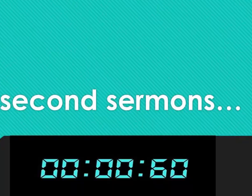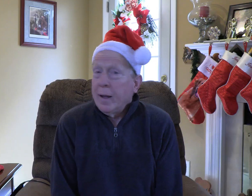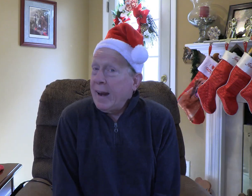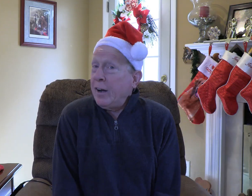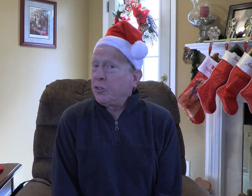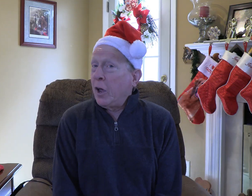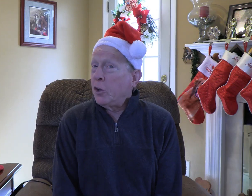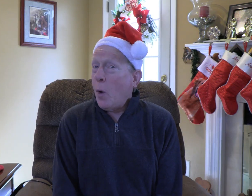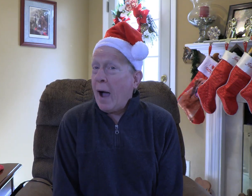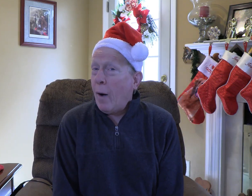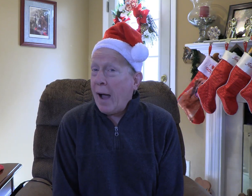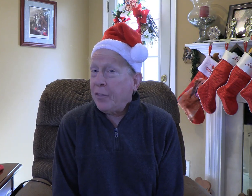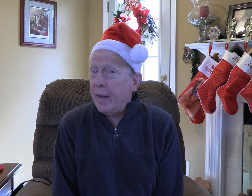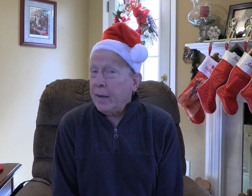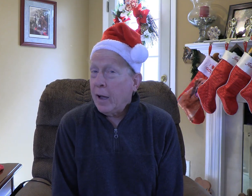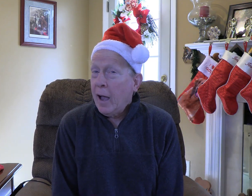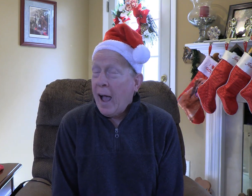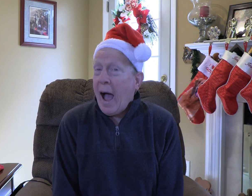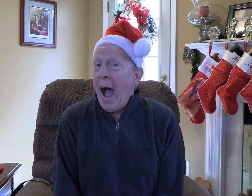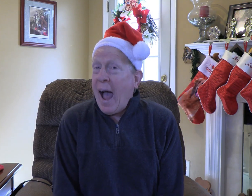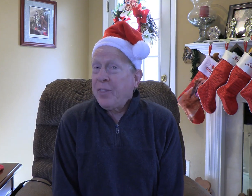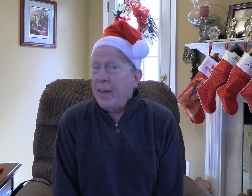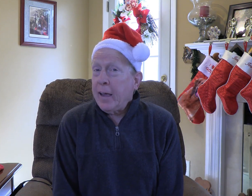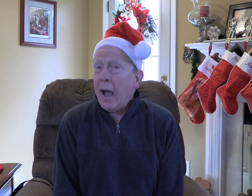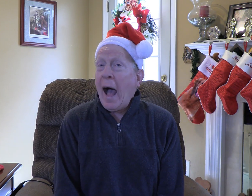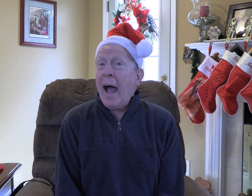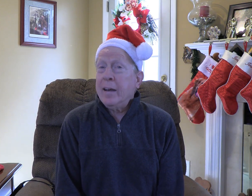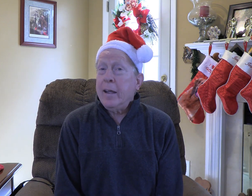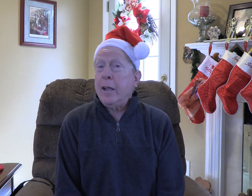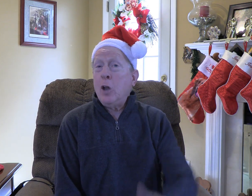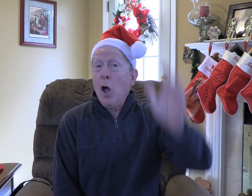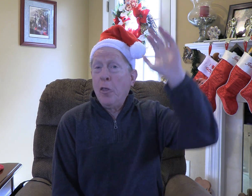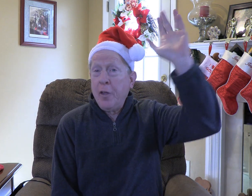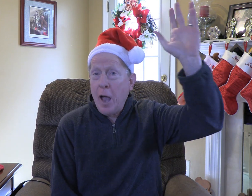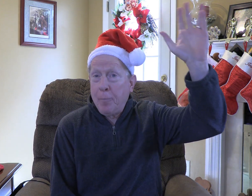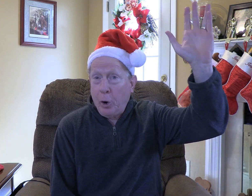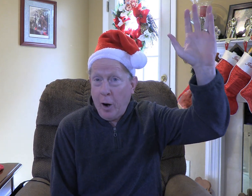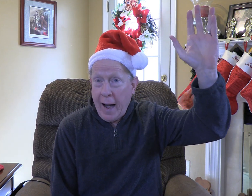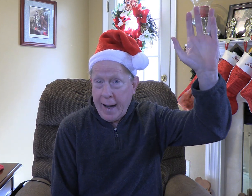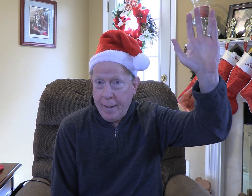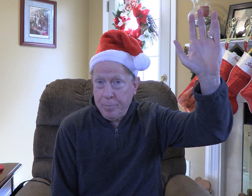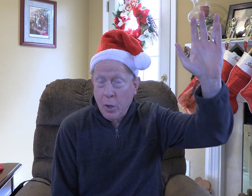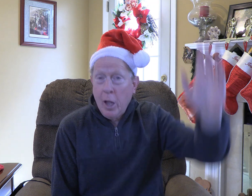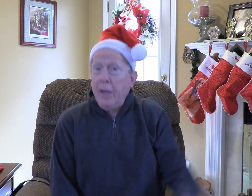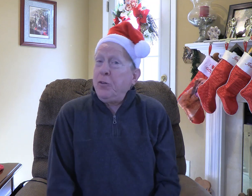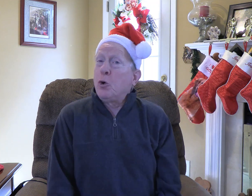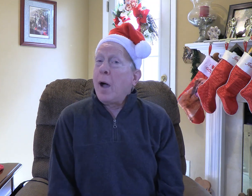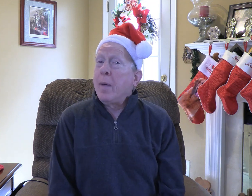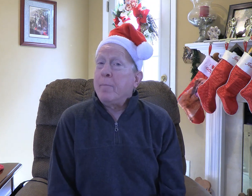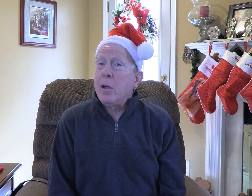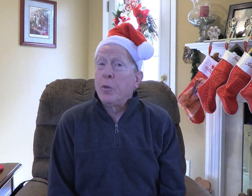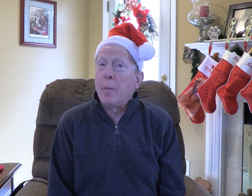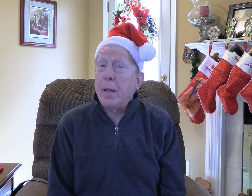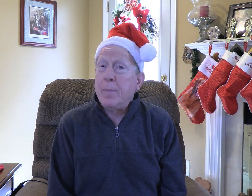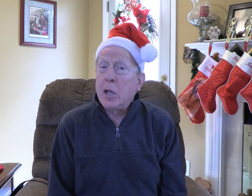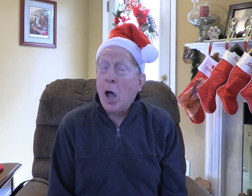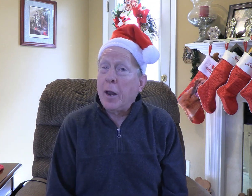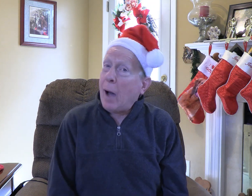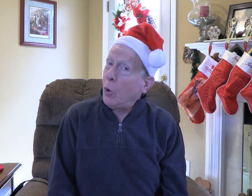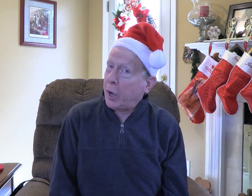Can I just tell you how I think? I think I need the upper hand. If you come at me with a BB gun, I want to